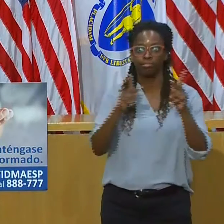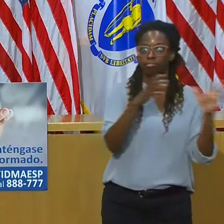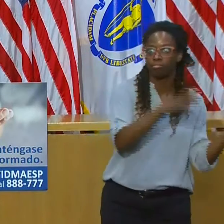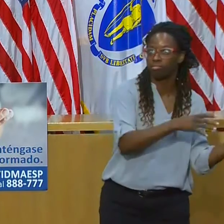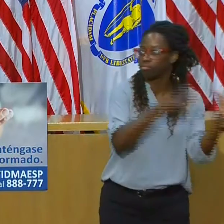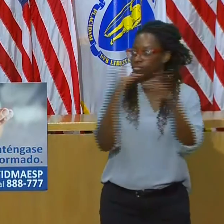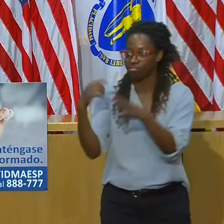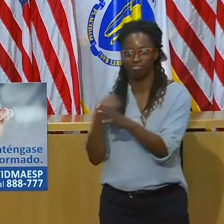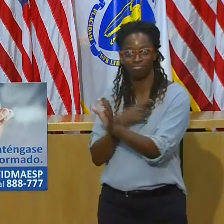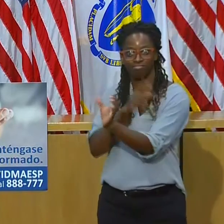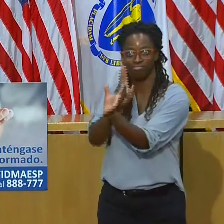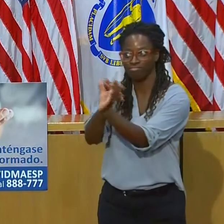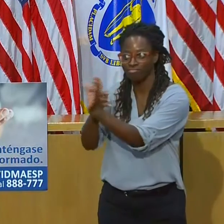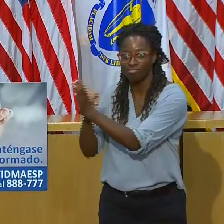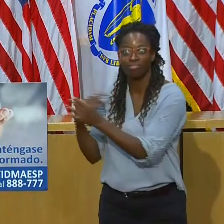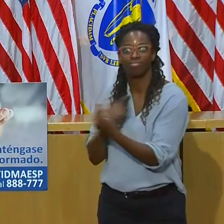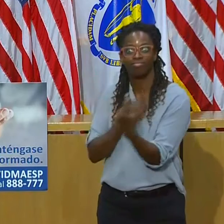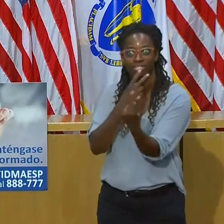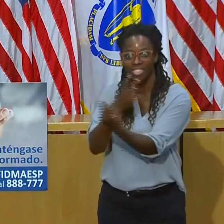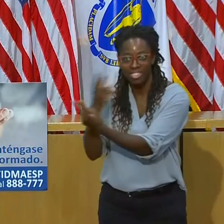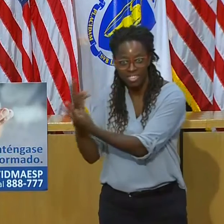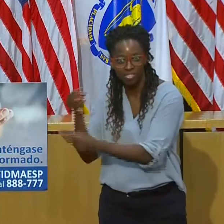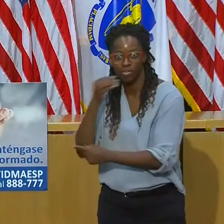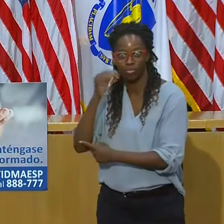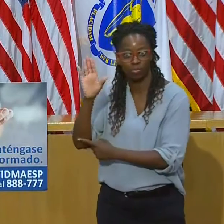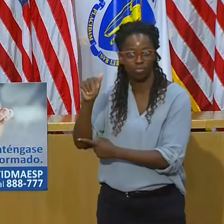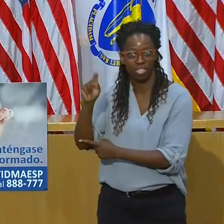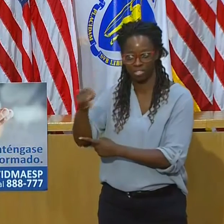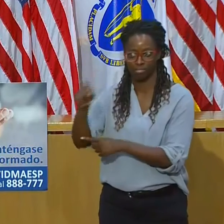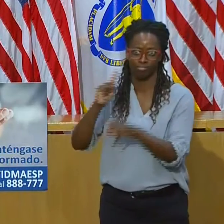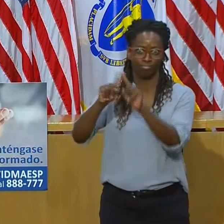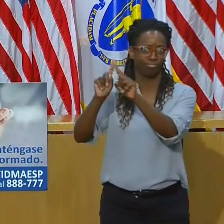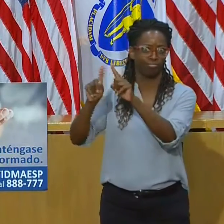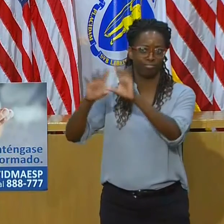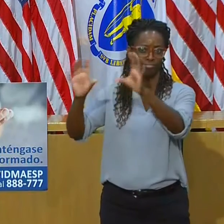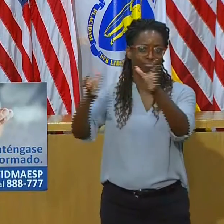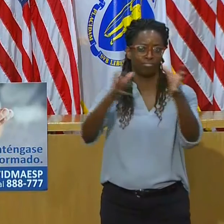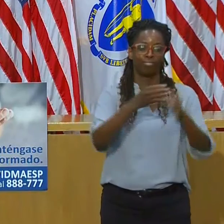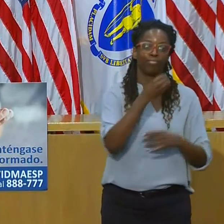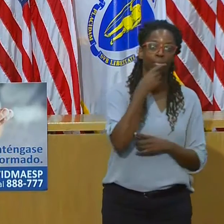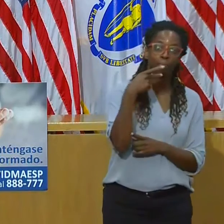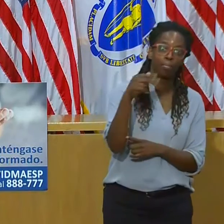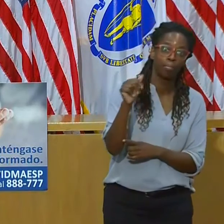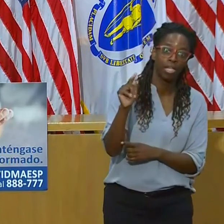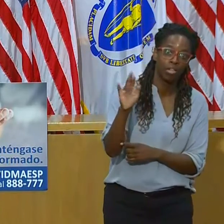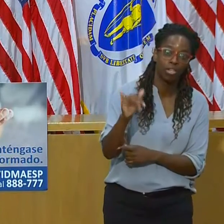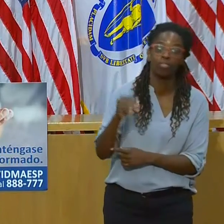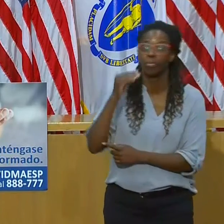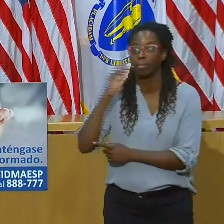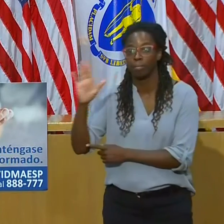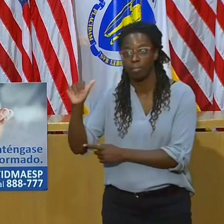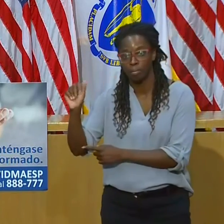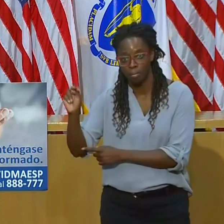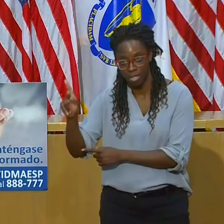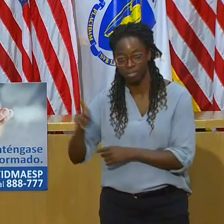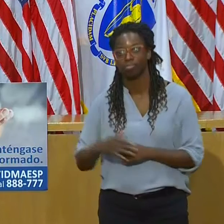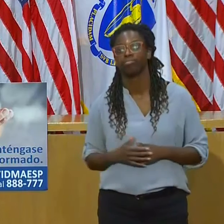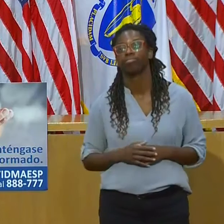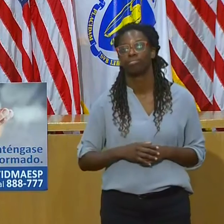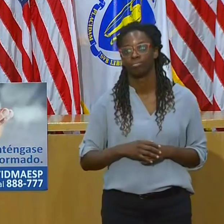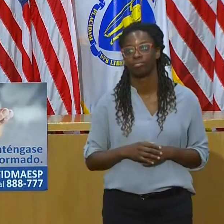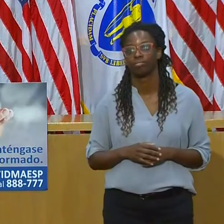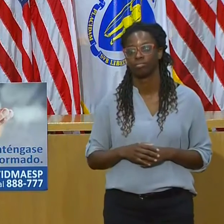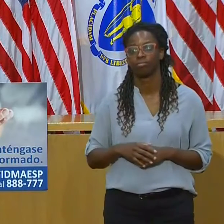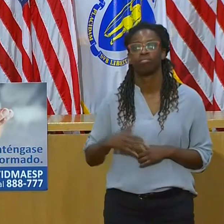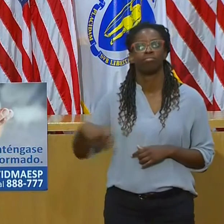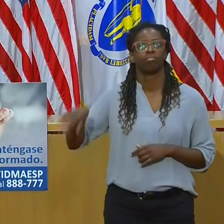coming along that ride with us. There is a housing crisis here, as we all know, and which has only